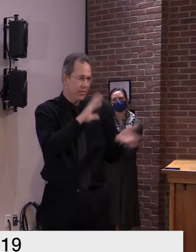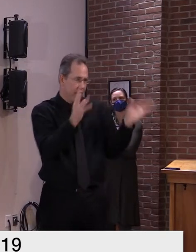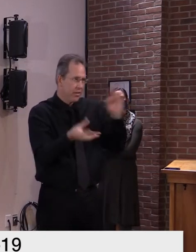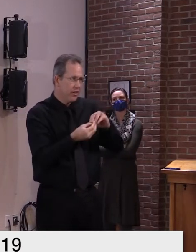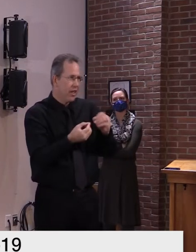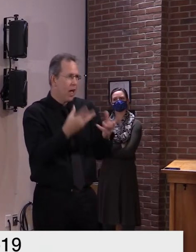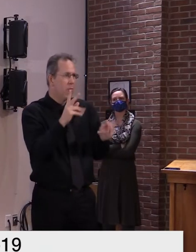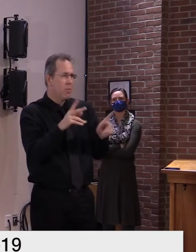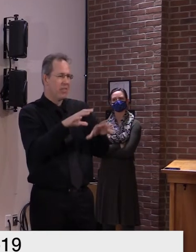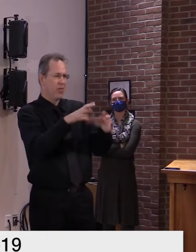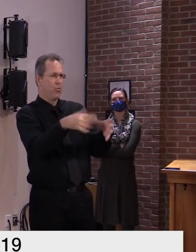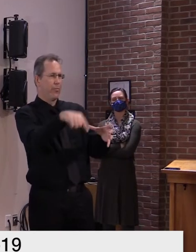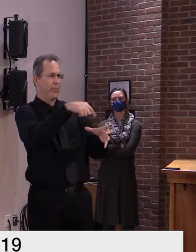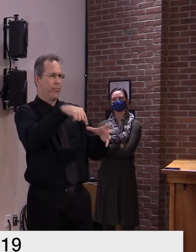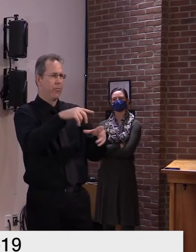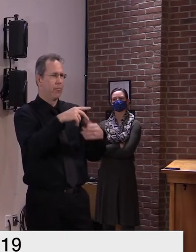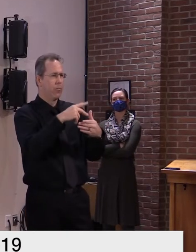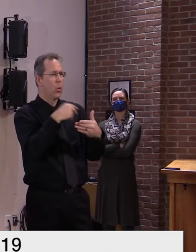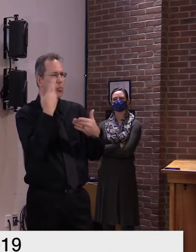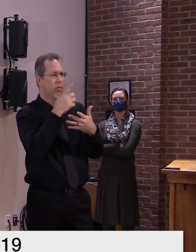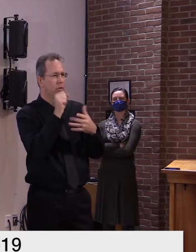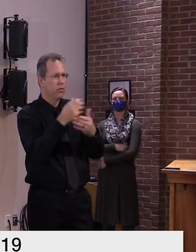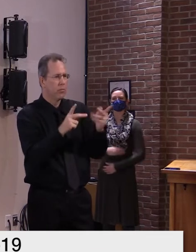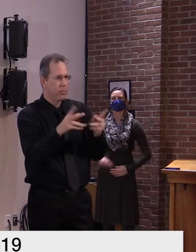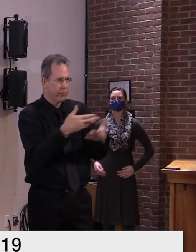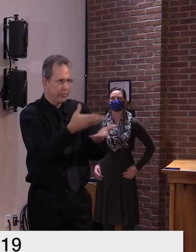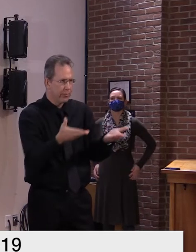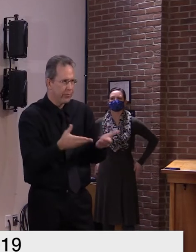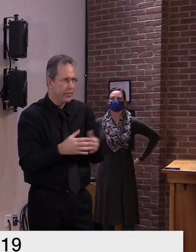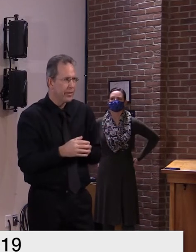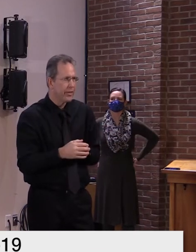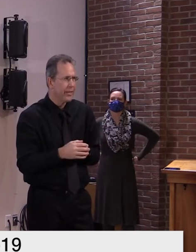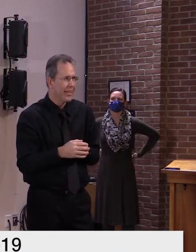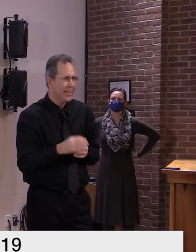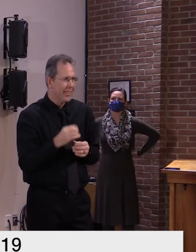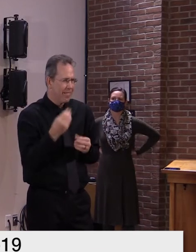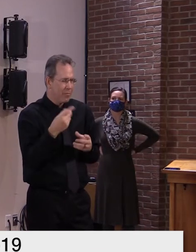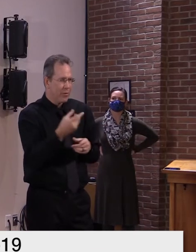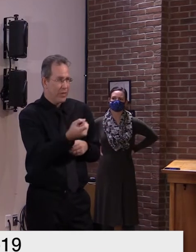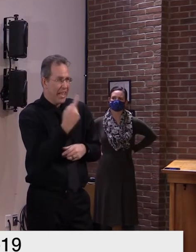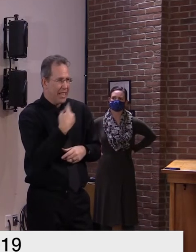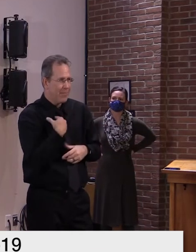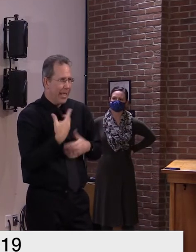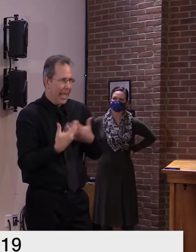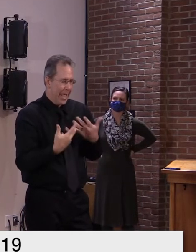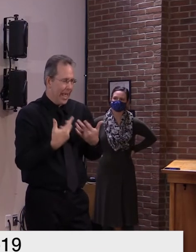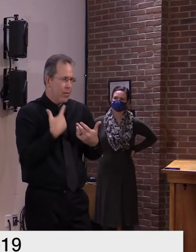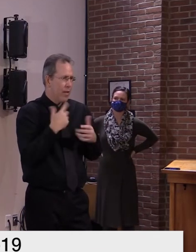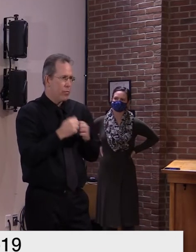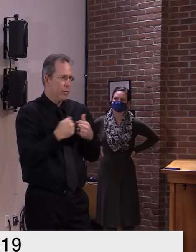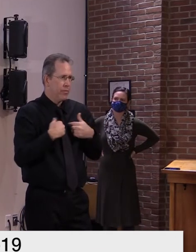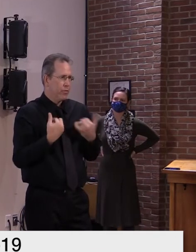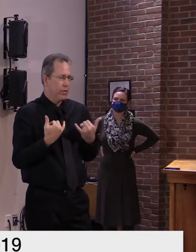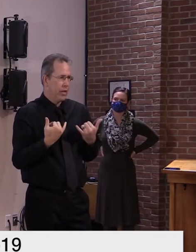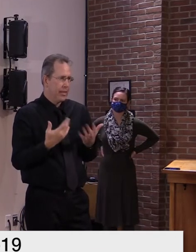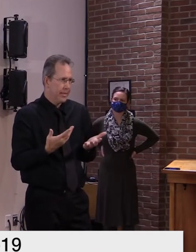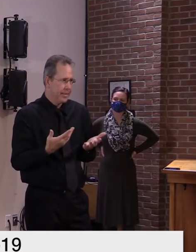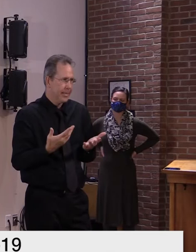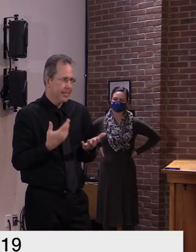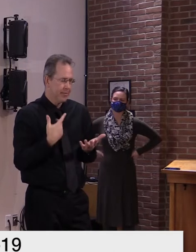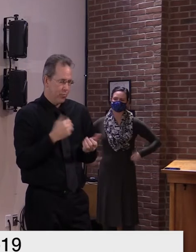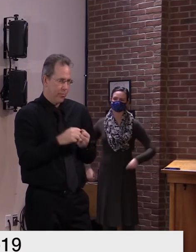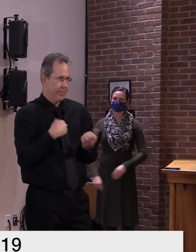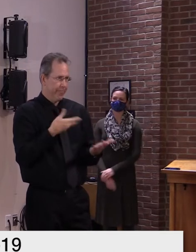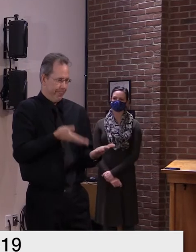have been tested um and other information that you just asked i just don't have that at my fingertips and whether we